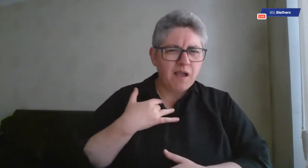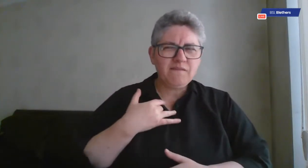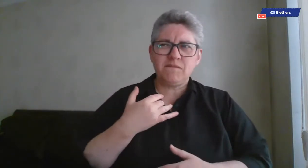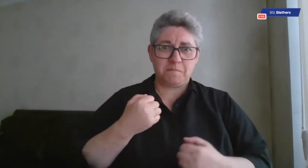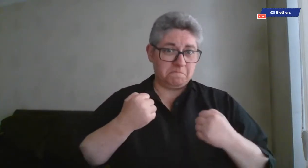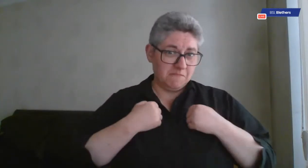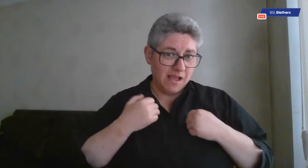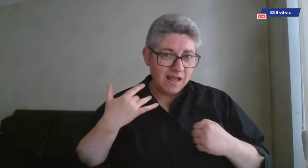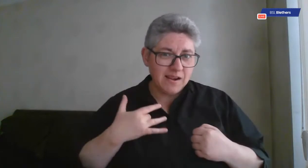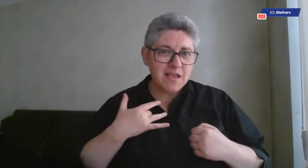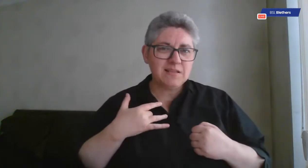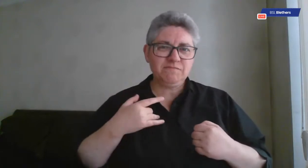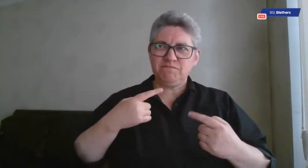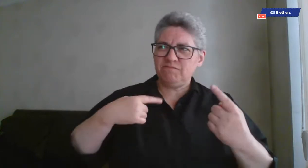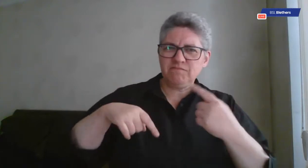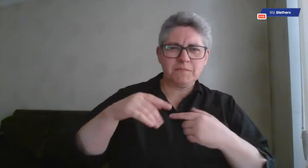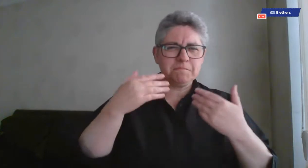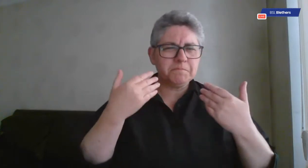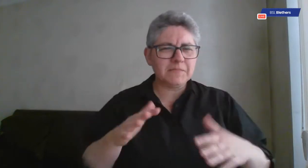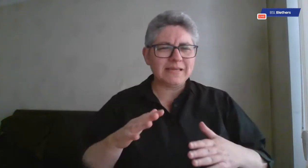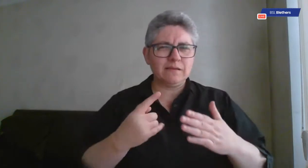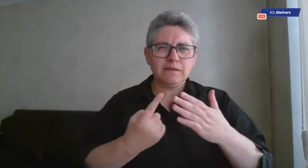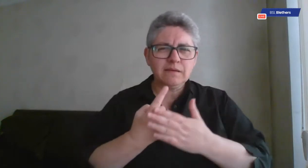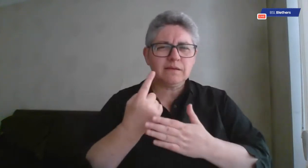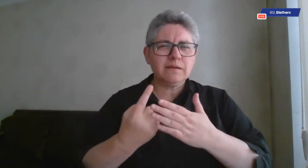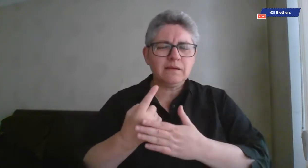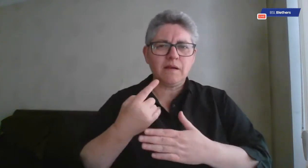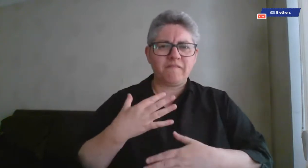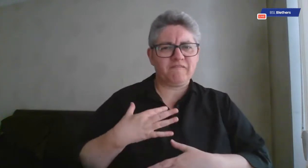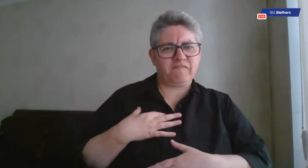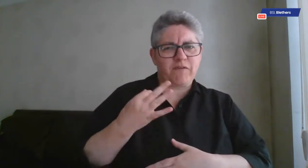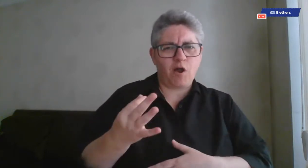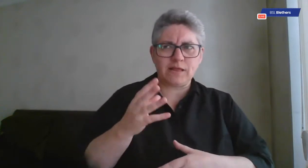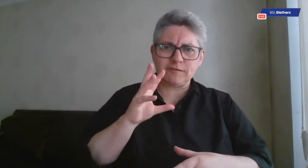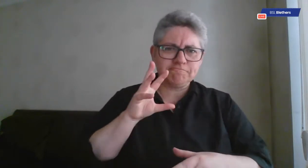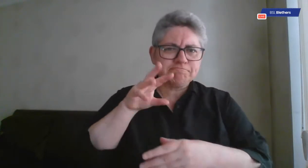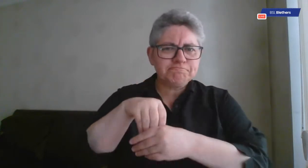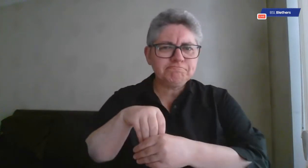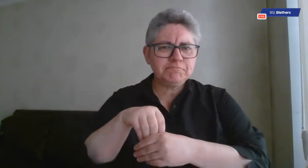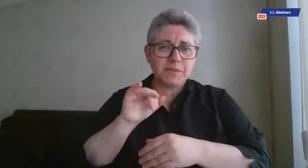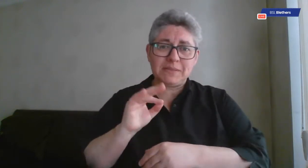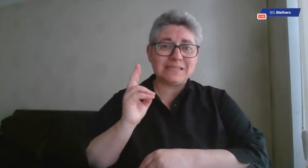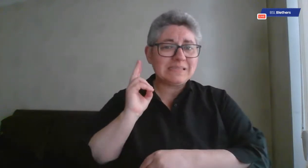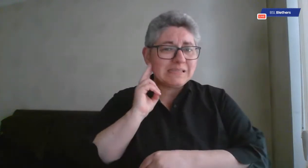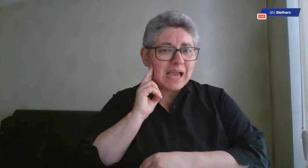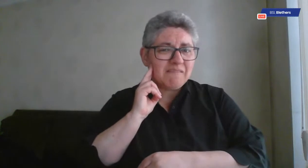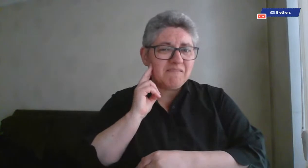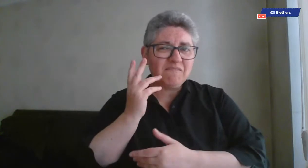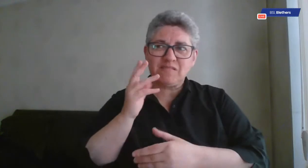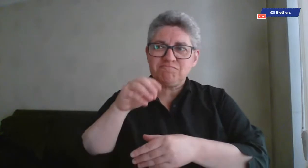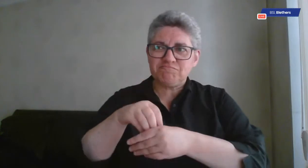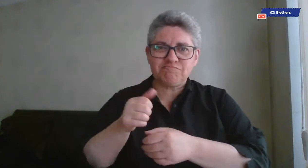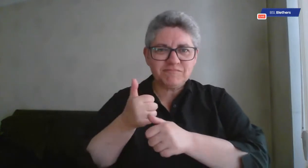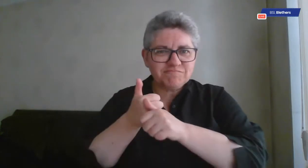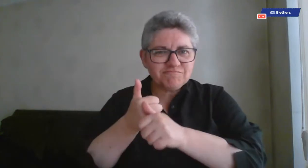throughout your lifetime and my lifetime, Deaf people used to get